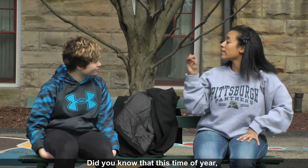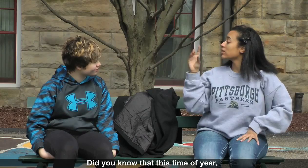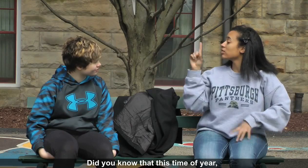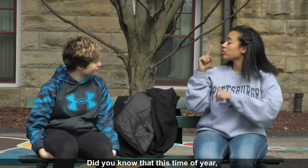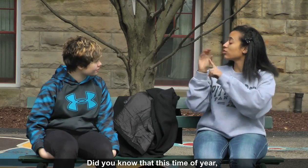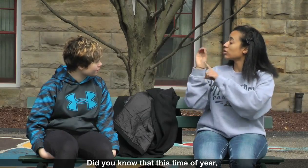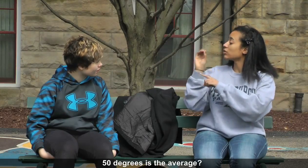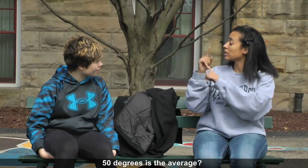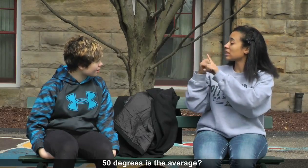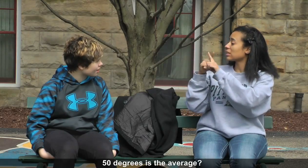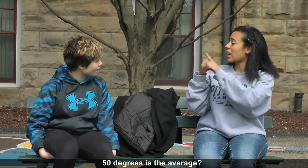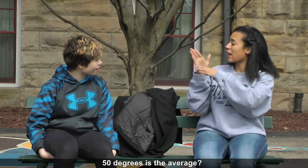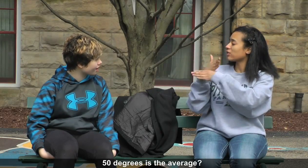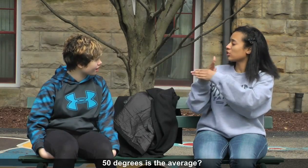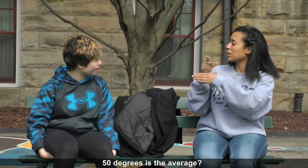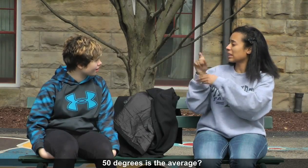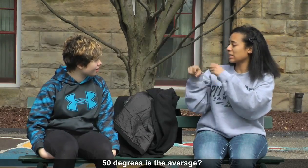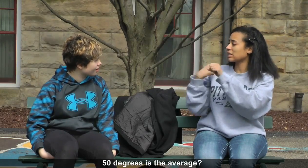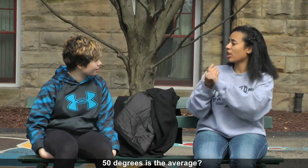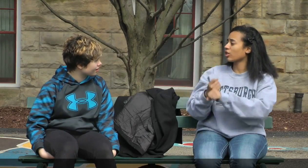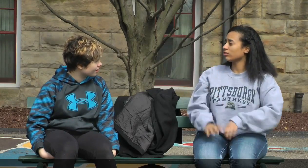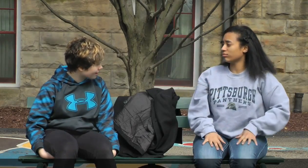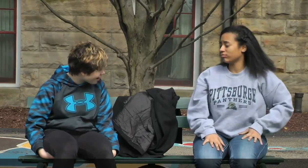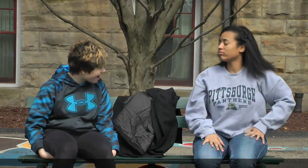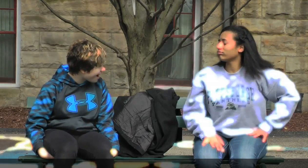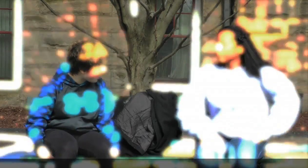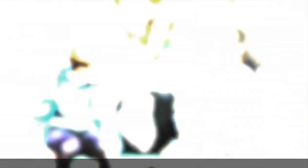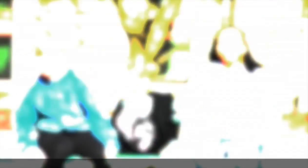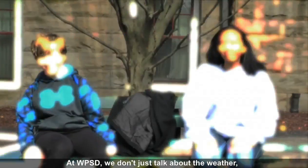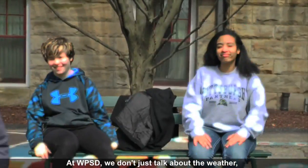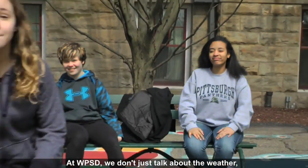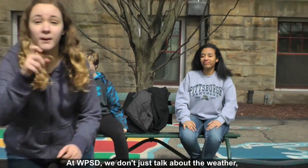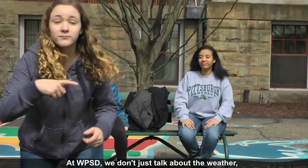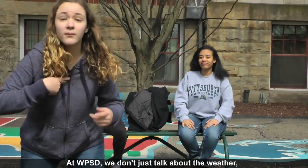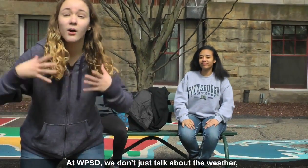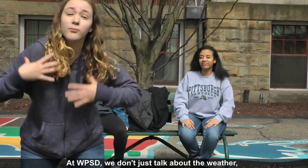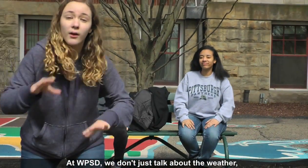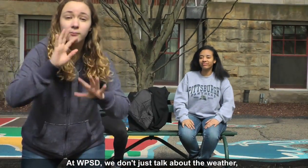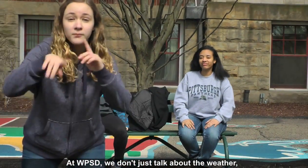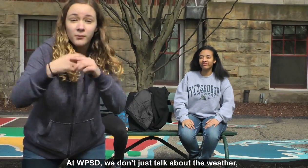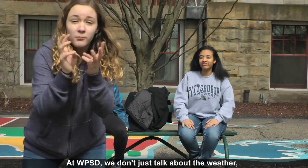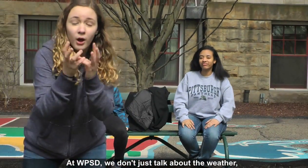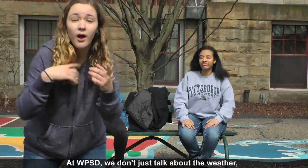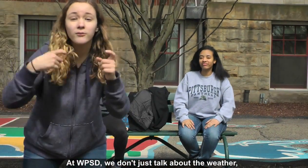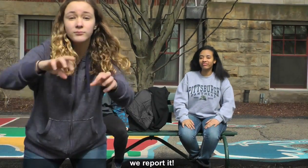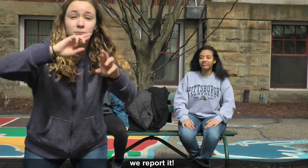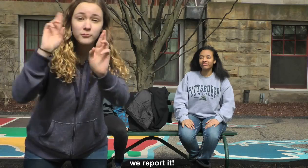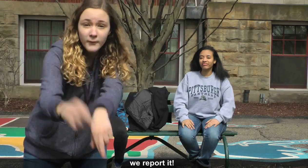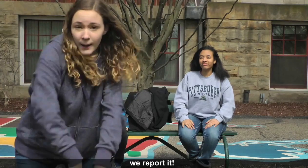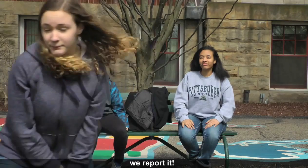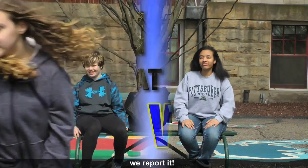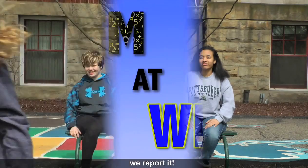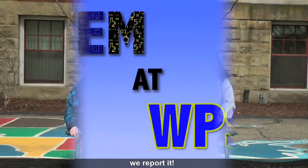this time of year 50 degrees is the average? At WPSD we don't just talk about the weather, we report it.